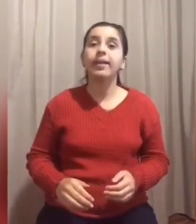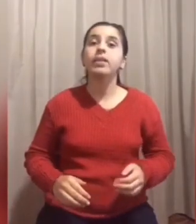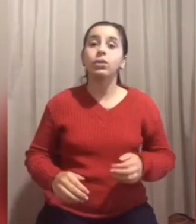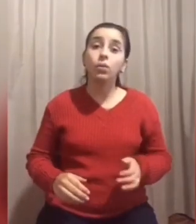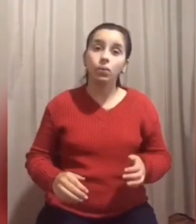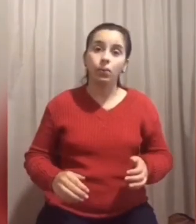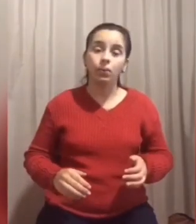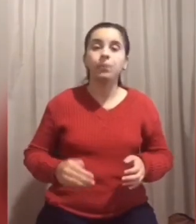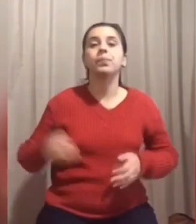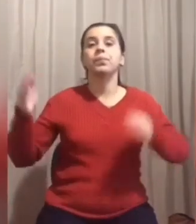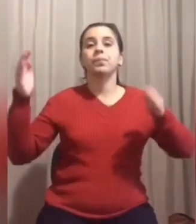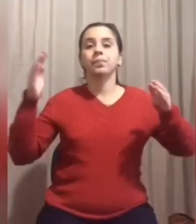-tum